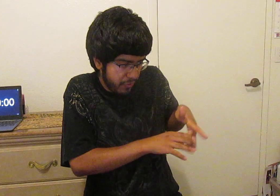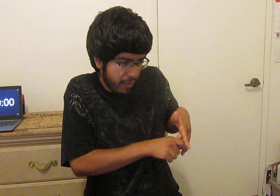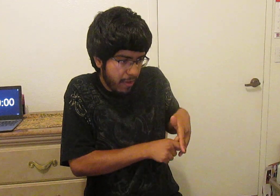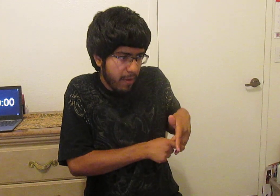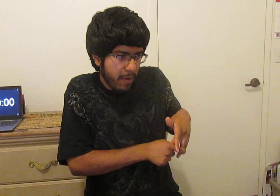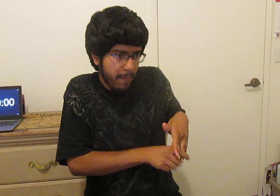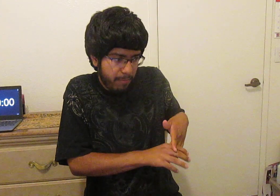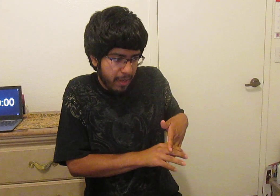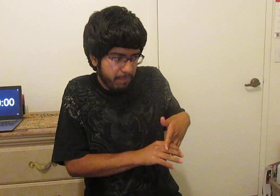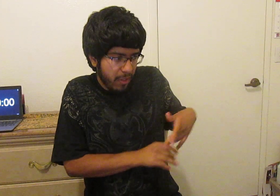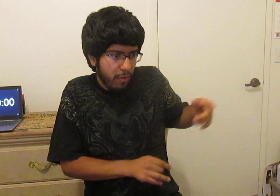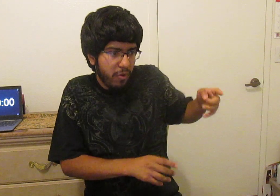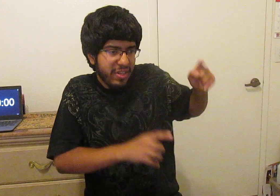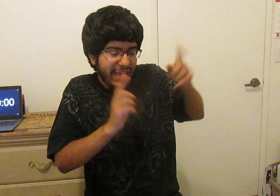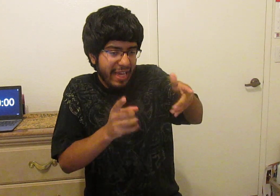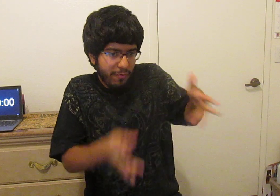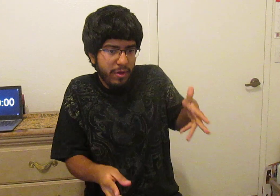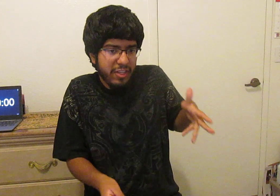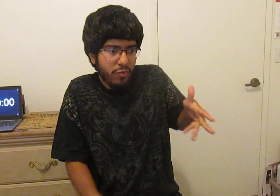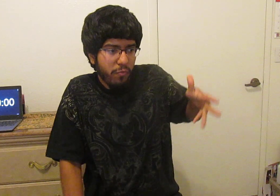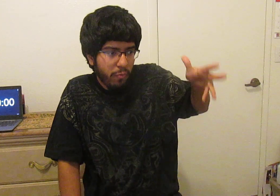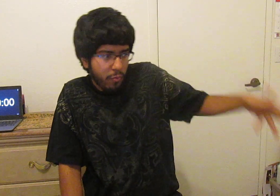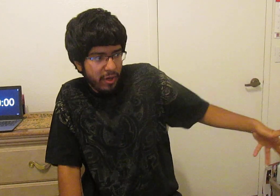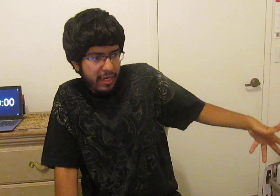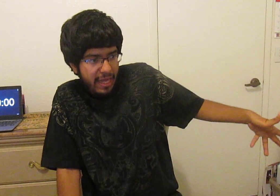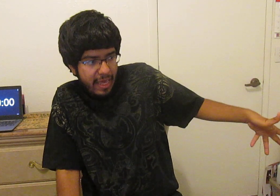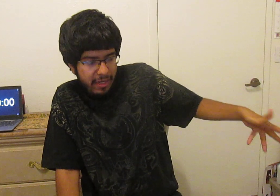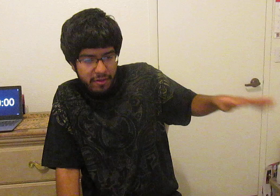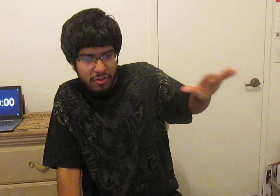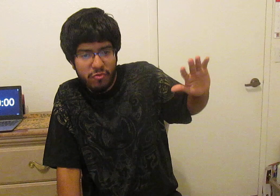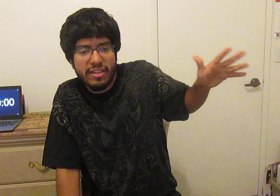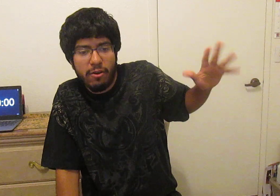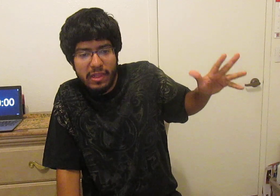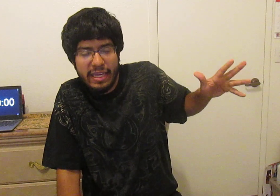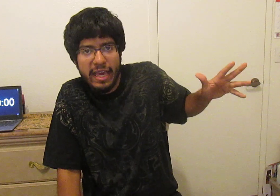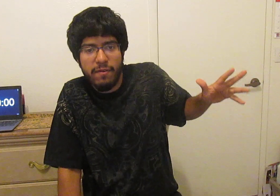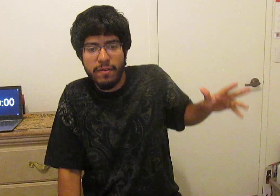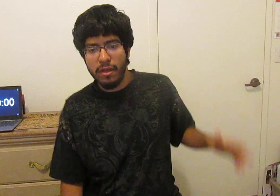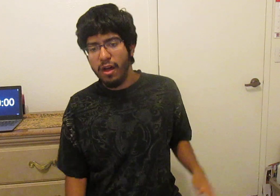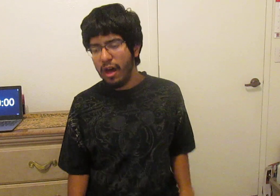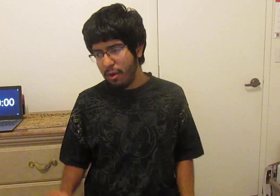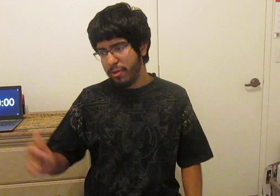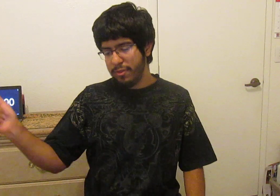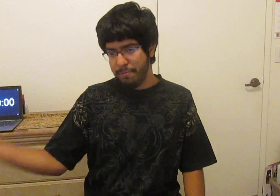but once I get at the very least rid of one out of the two strikes I currently have I'll upload them